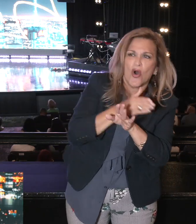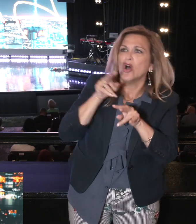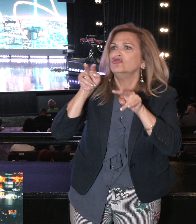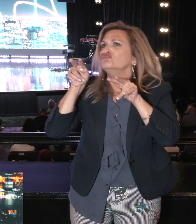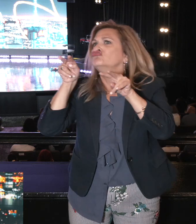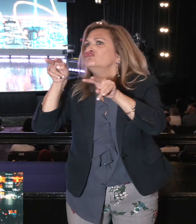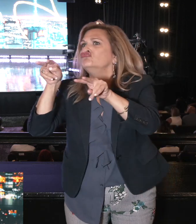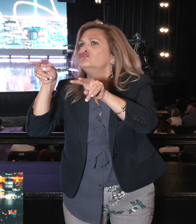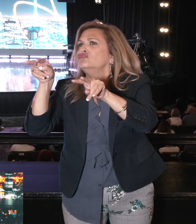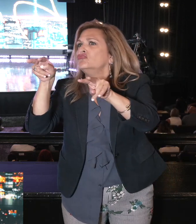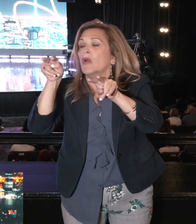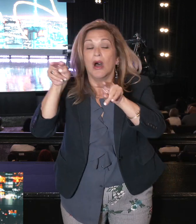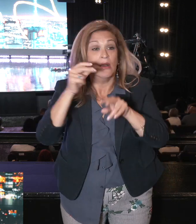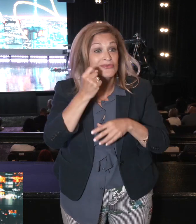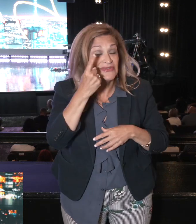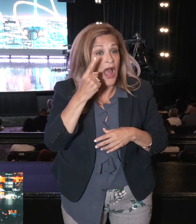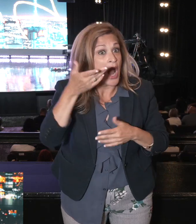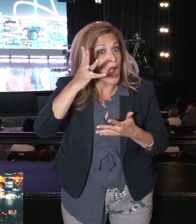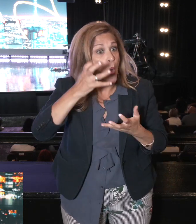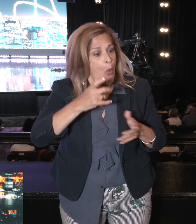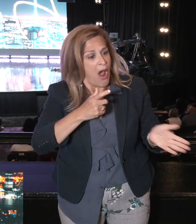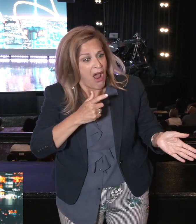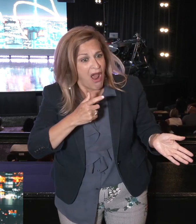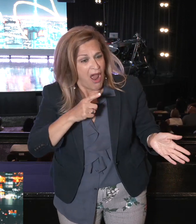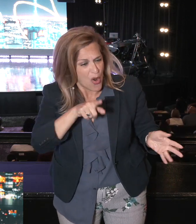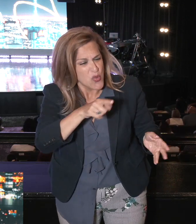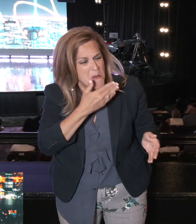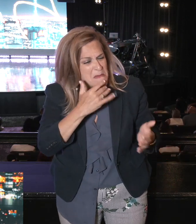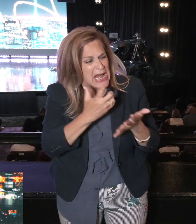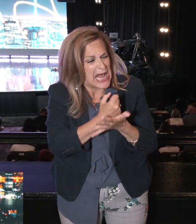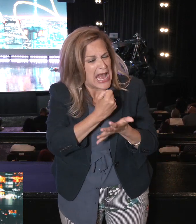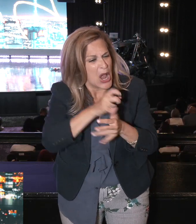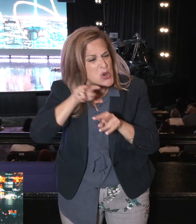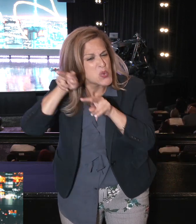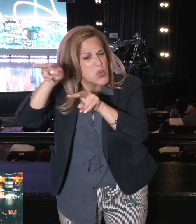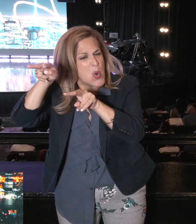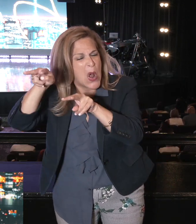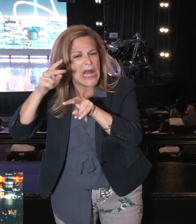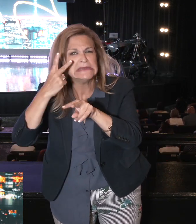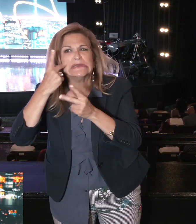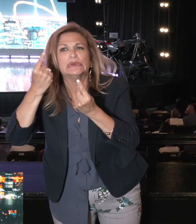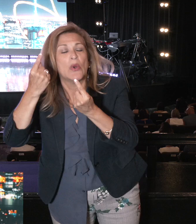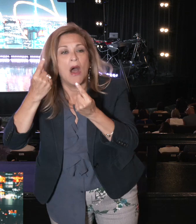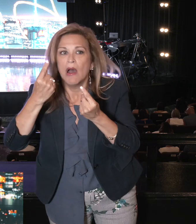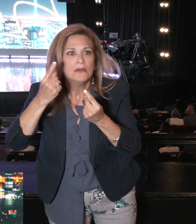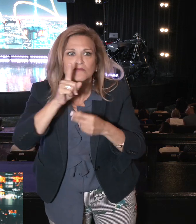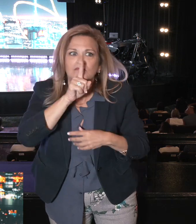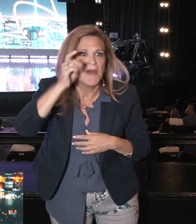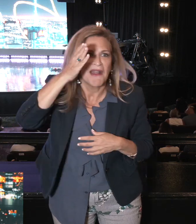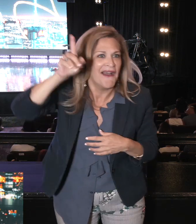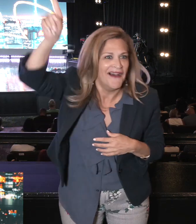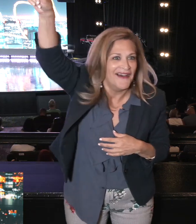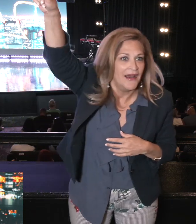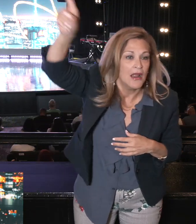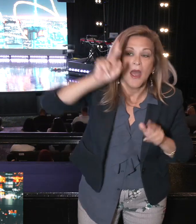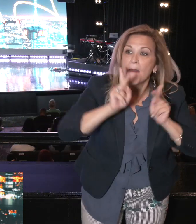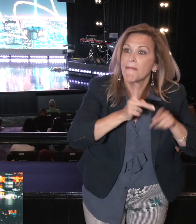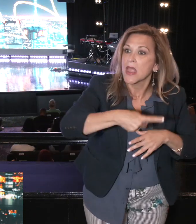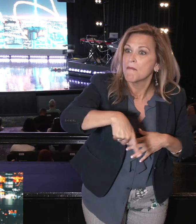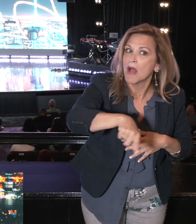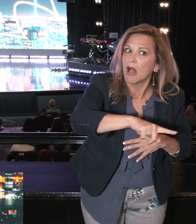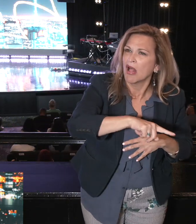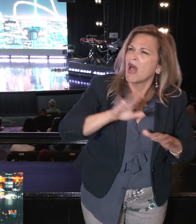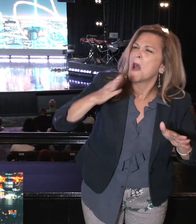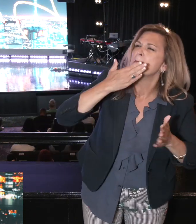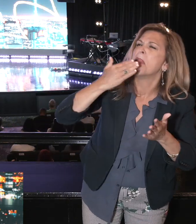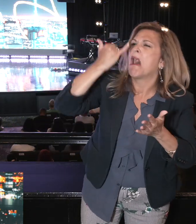to do that. It was the people, Deuteronomy 122, it was the people that said, we should go explore the land. See, the people are still walking